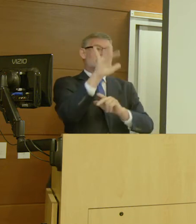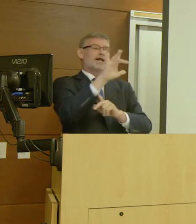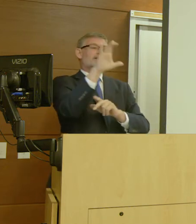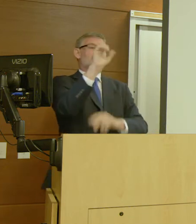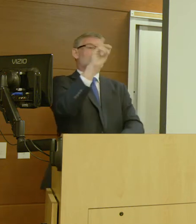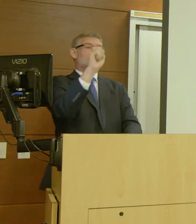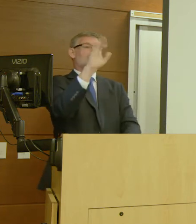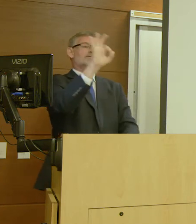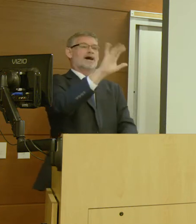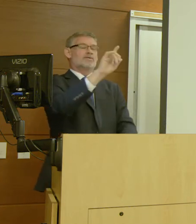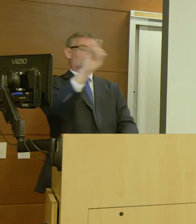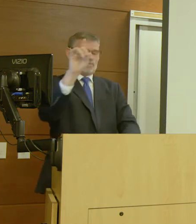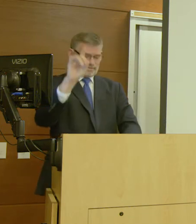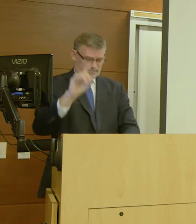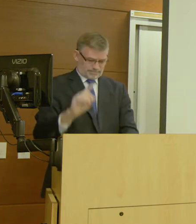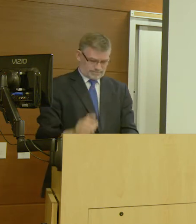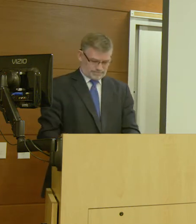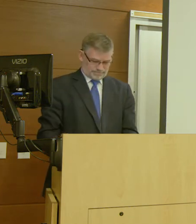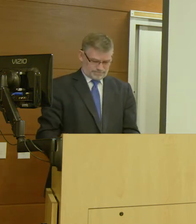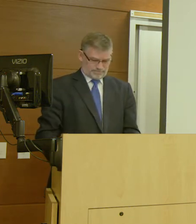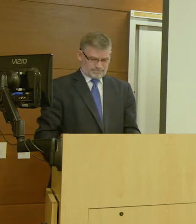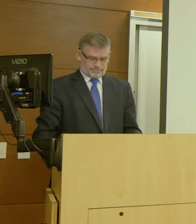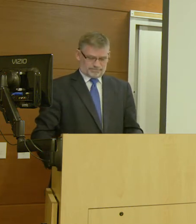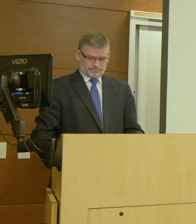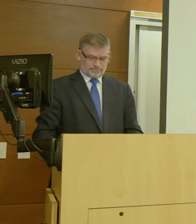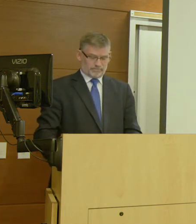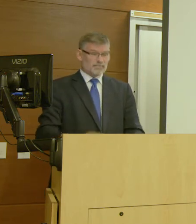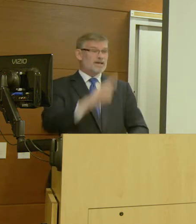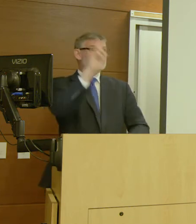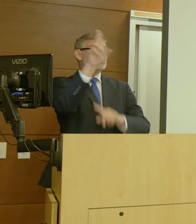to call 911.